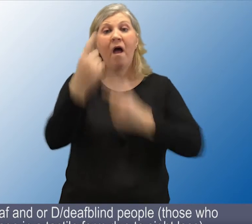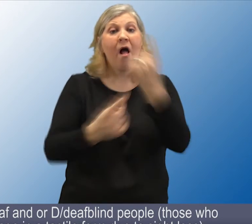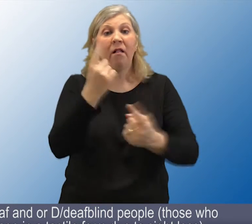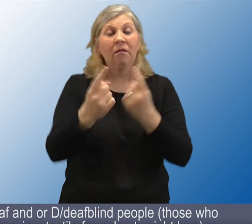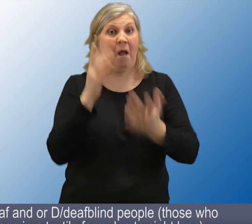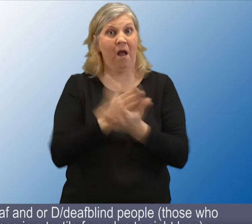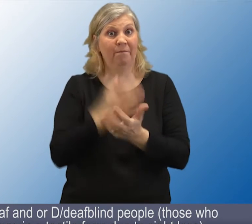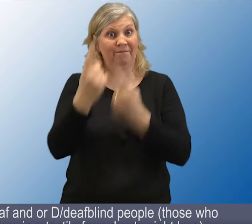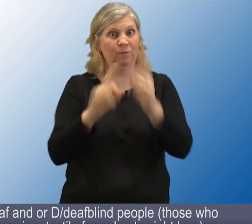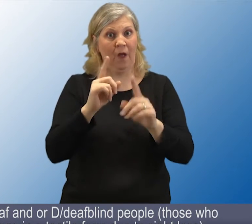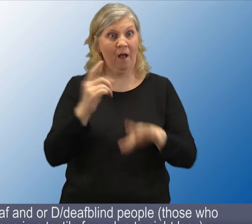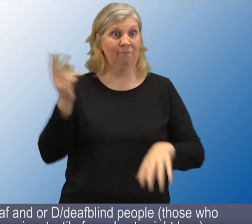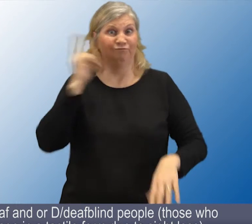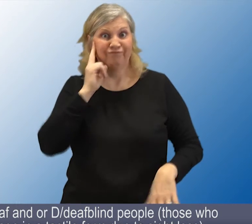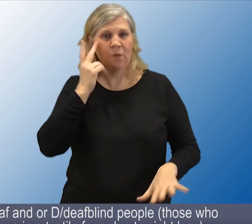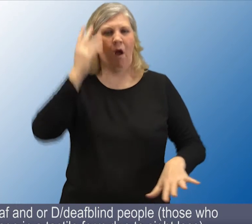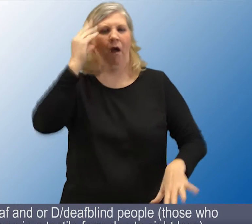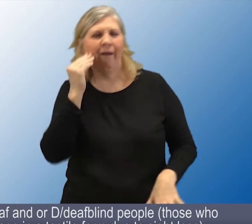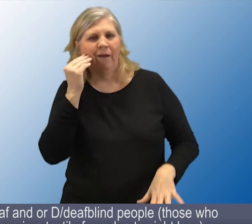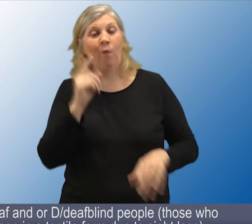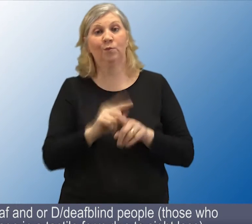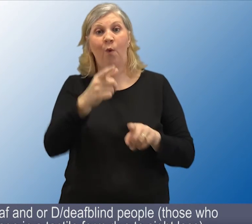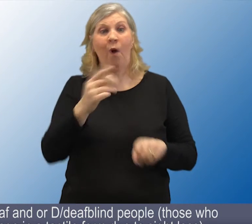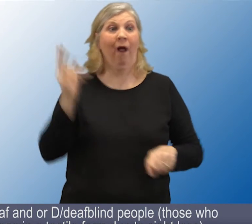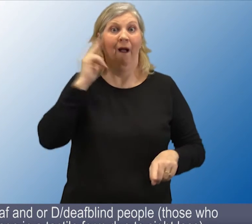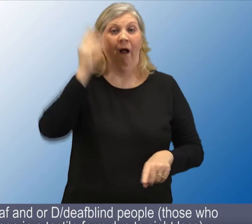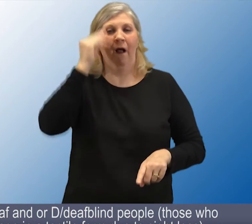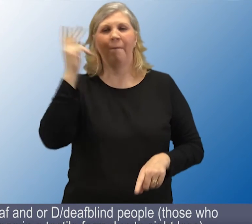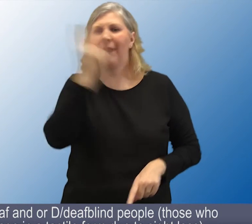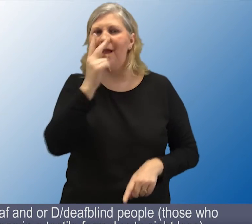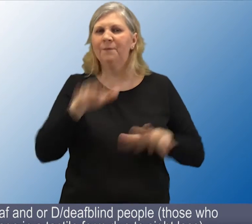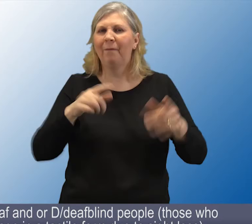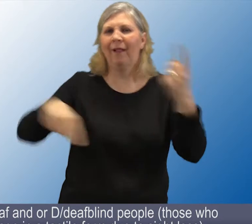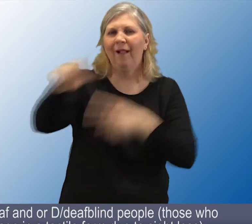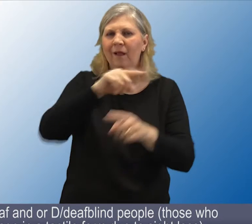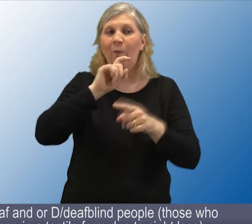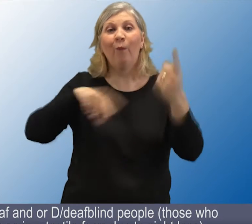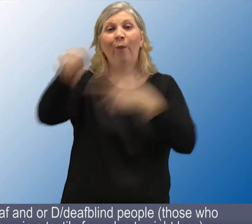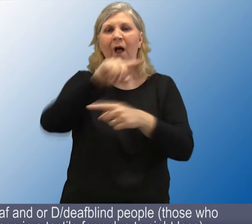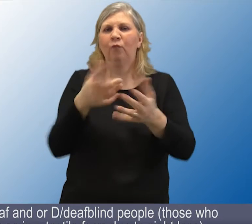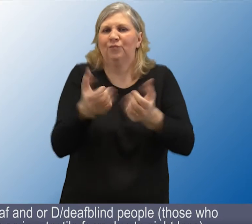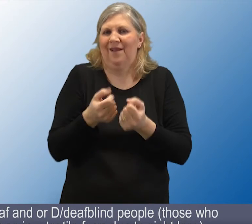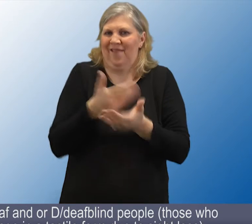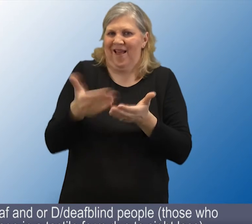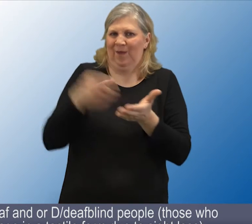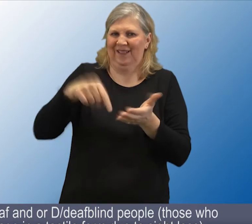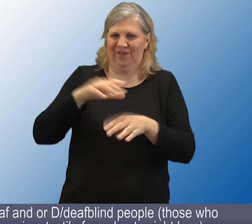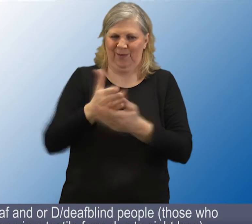BSL users, this includes deaf and or deafblind people, those who receive the language in a tactile form due to sight loss.